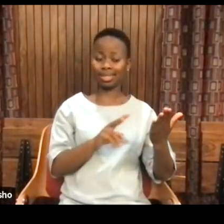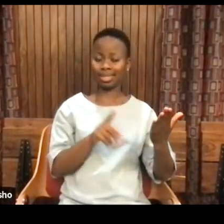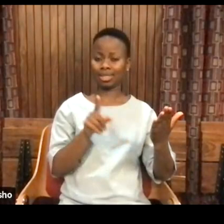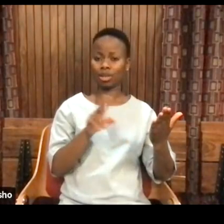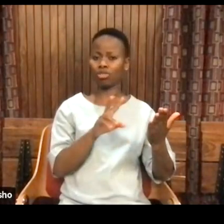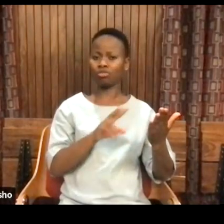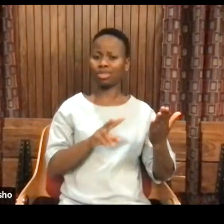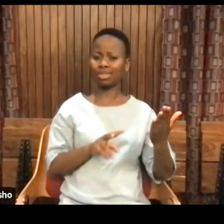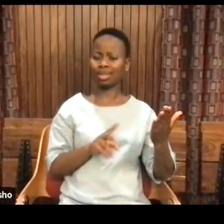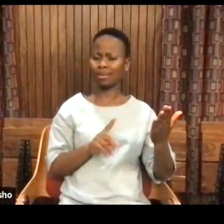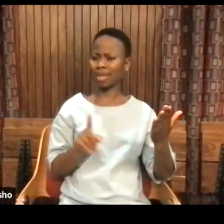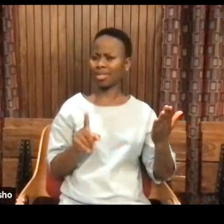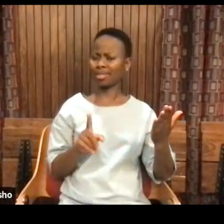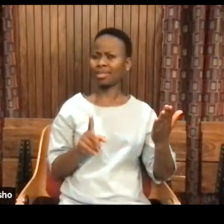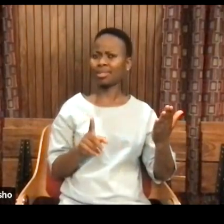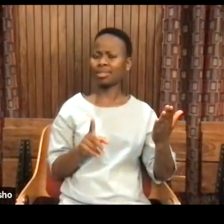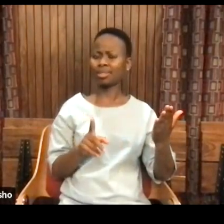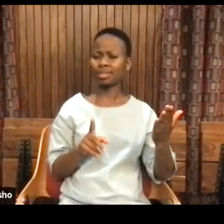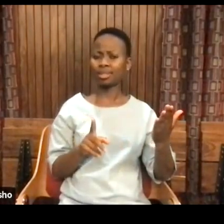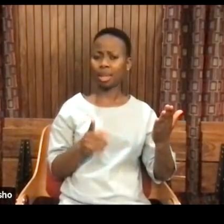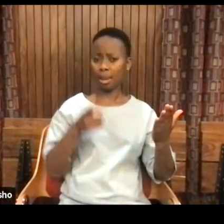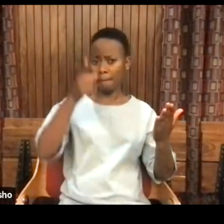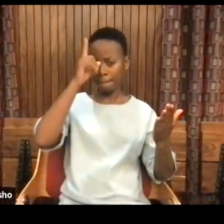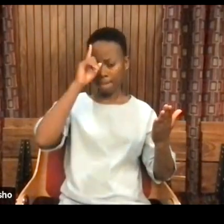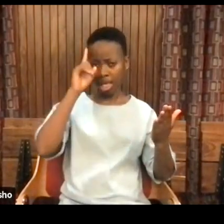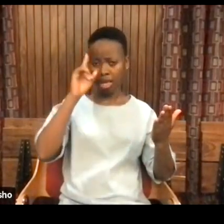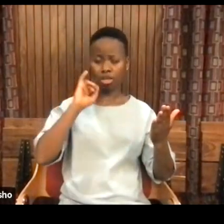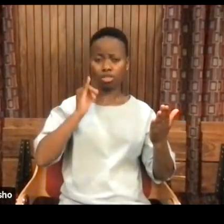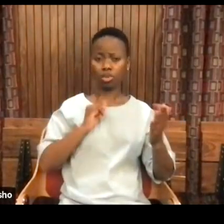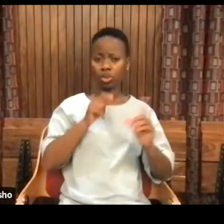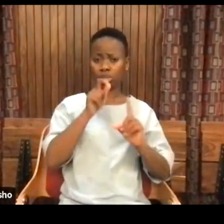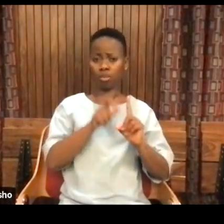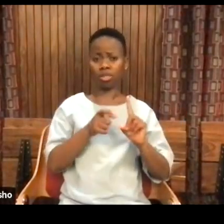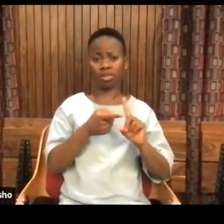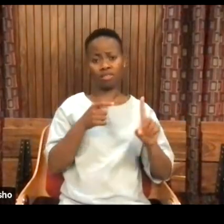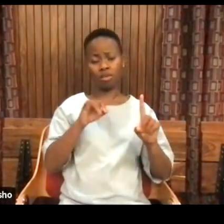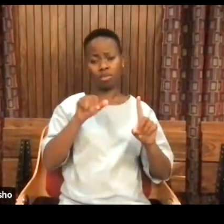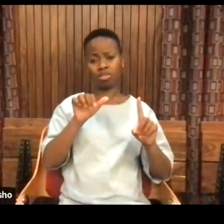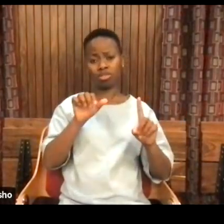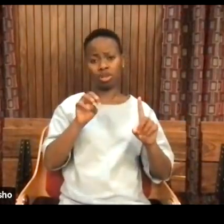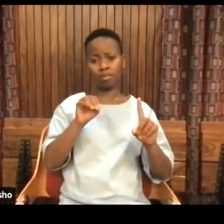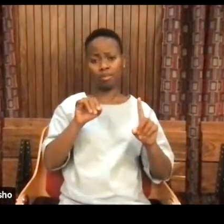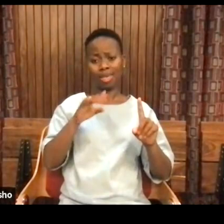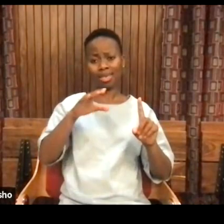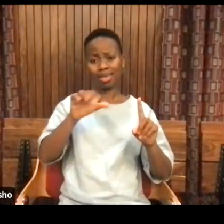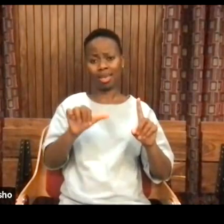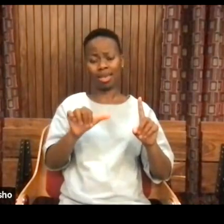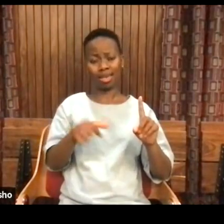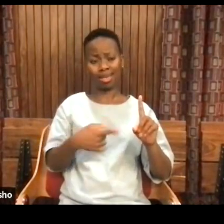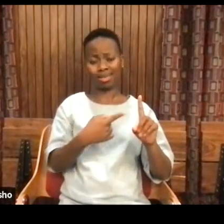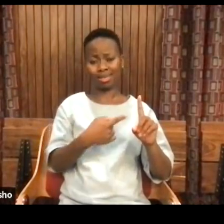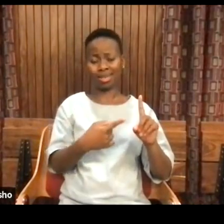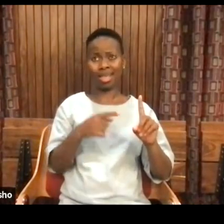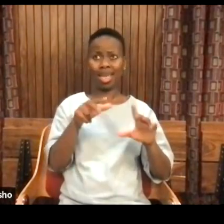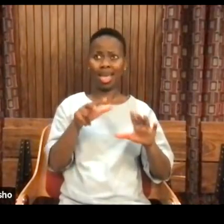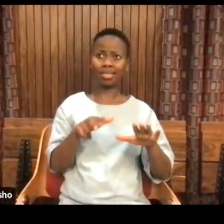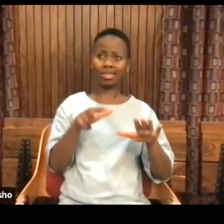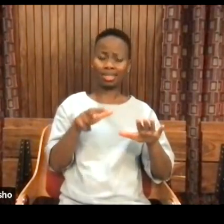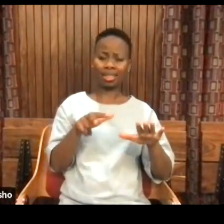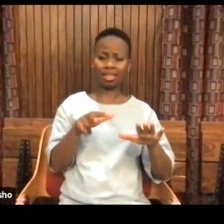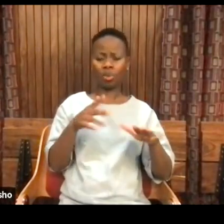Why in the world would a black Jewish guy from Jamaica expect to read 18th and 19th century